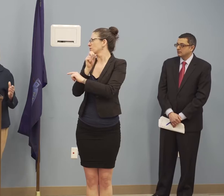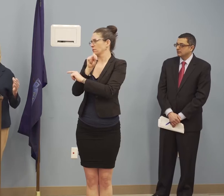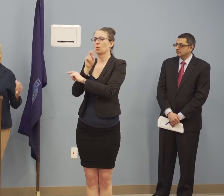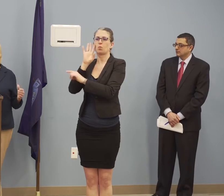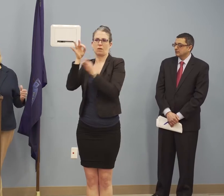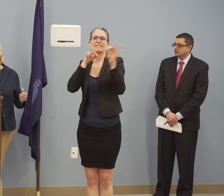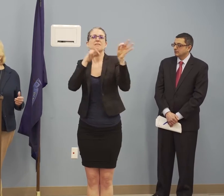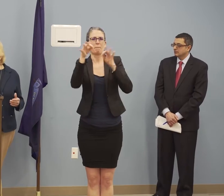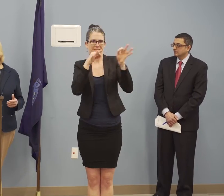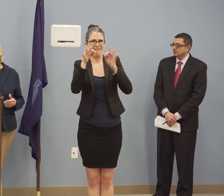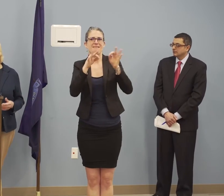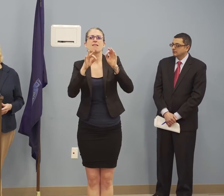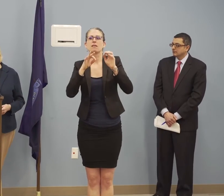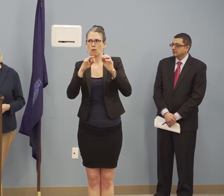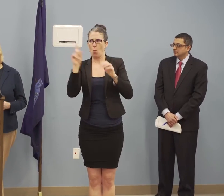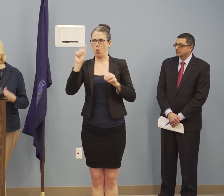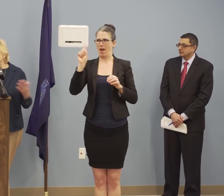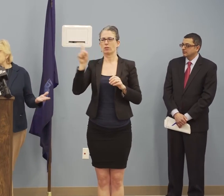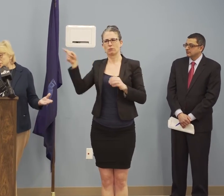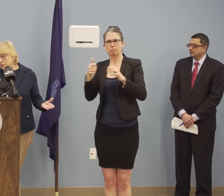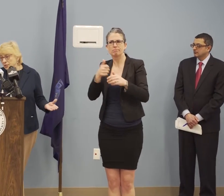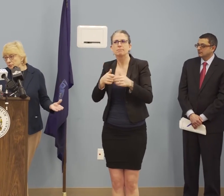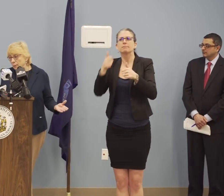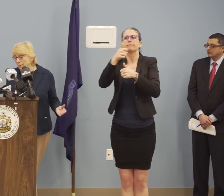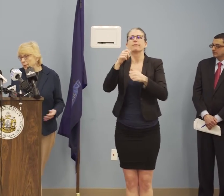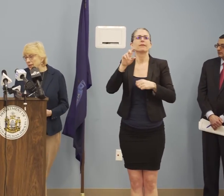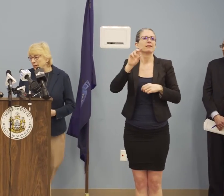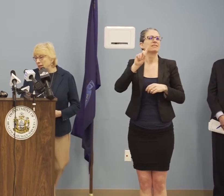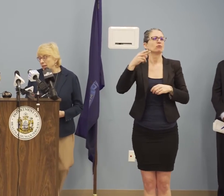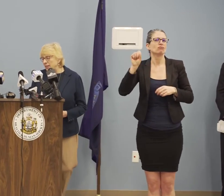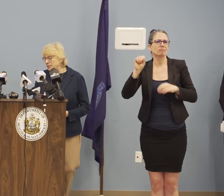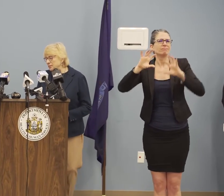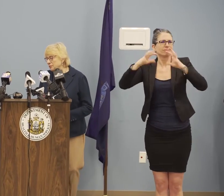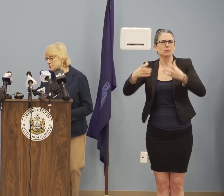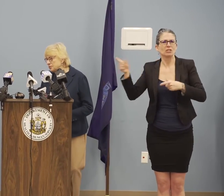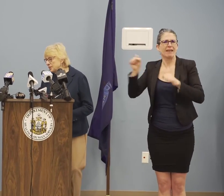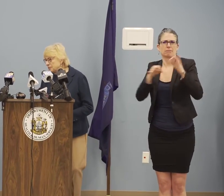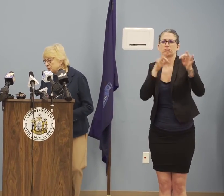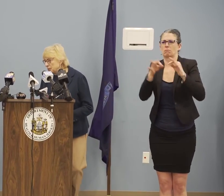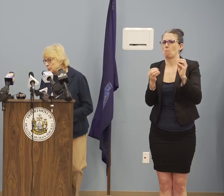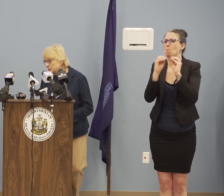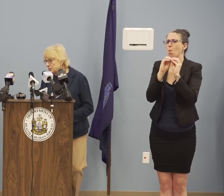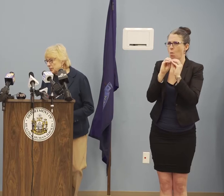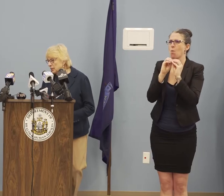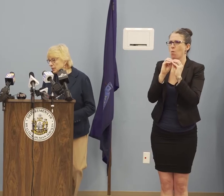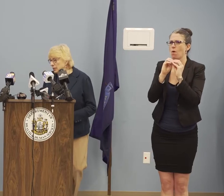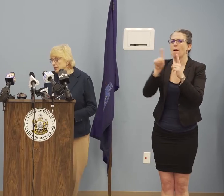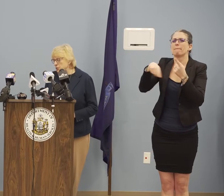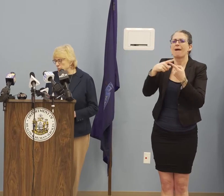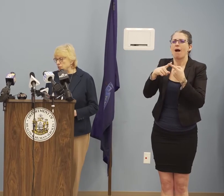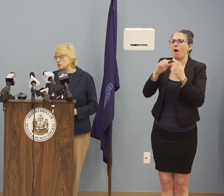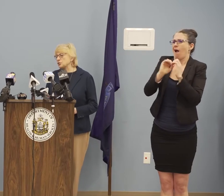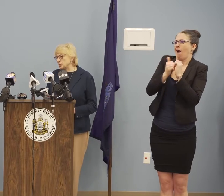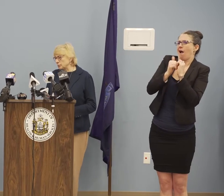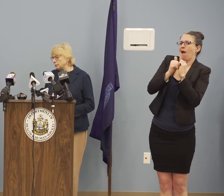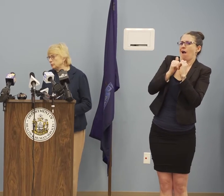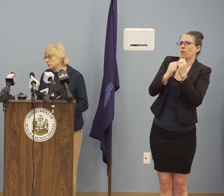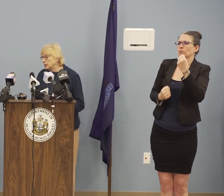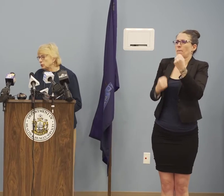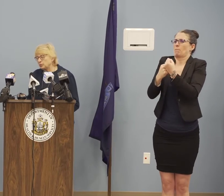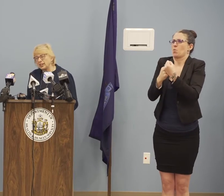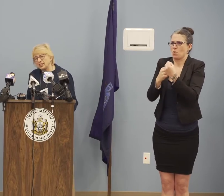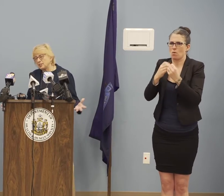best places in... Every city is different, and different cities have different numbers. Soup too. Soup kitchens, kitchens,